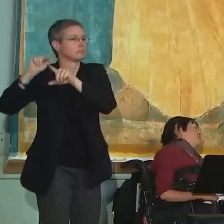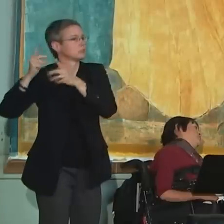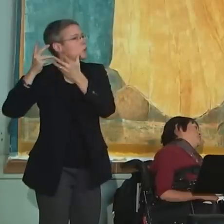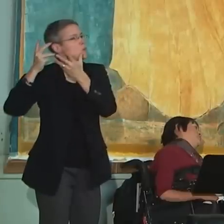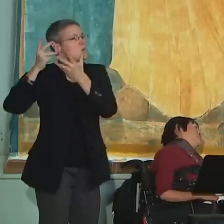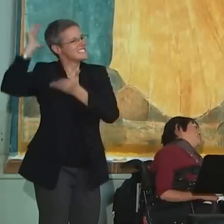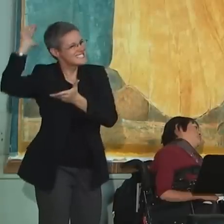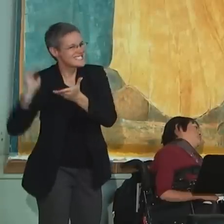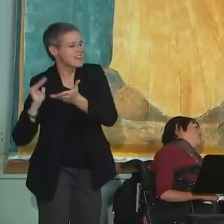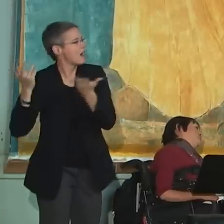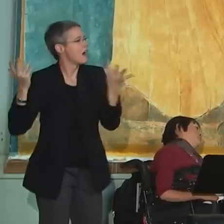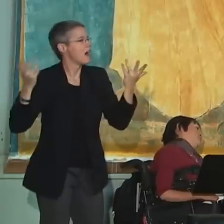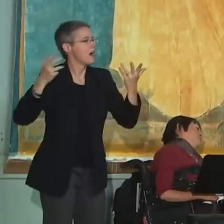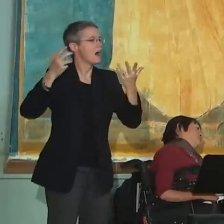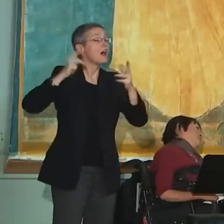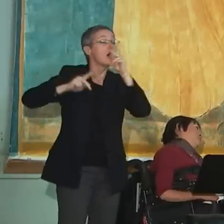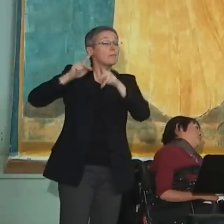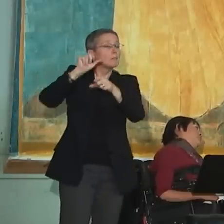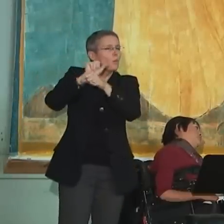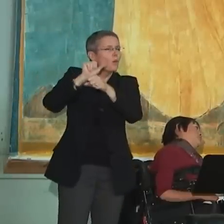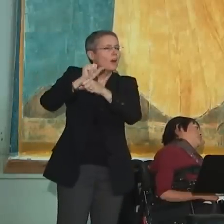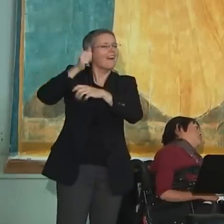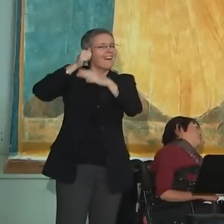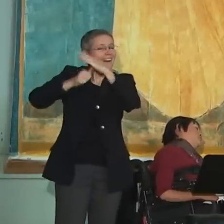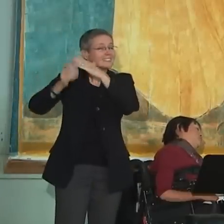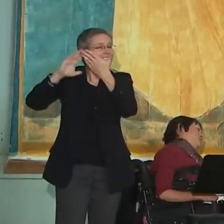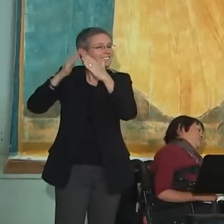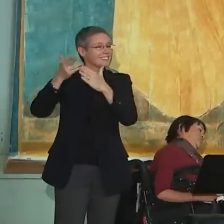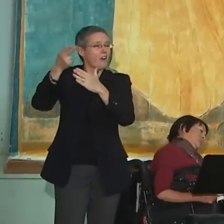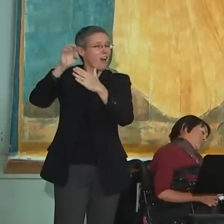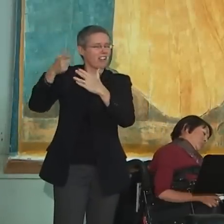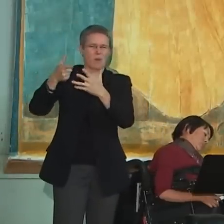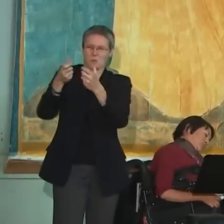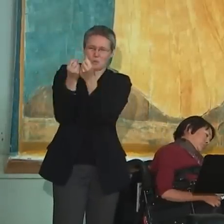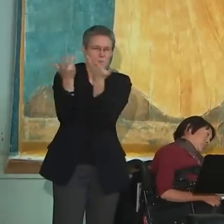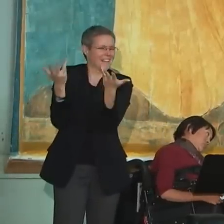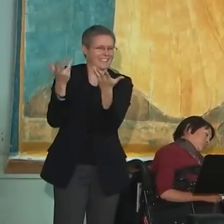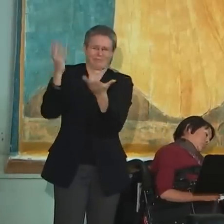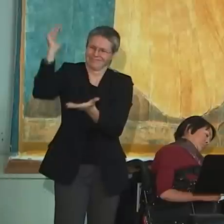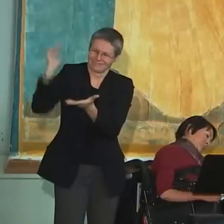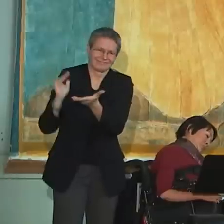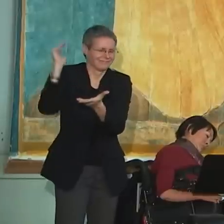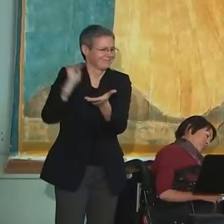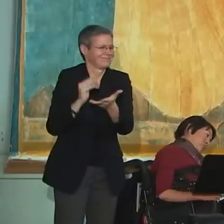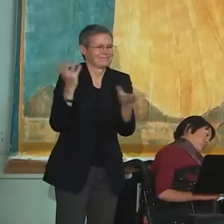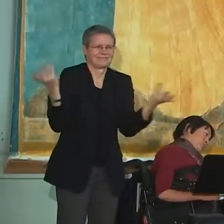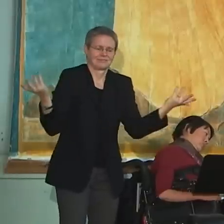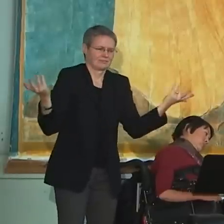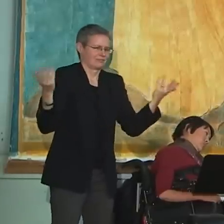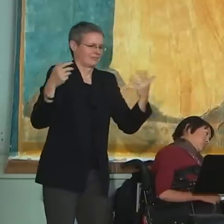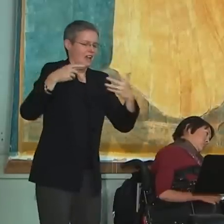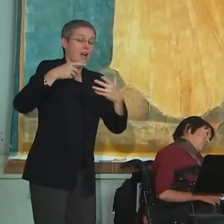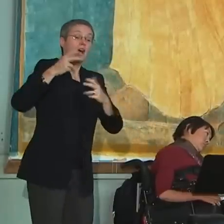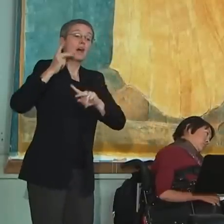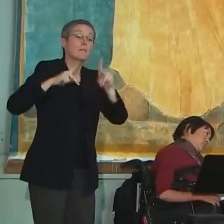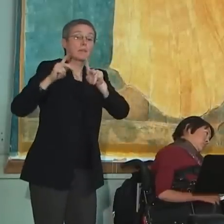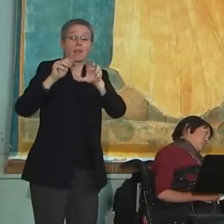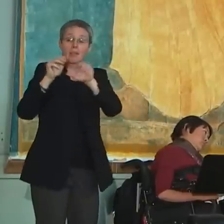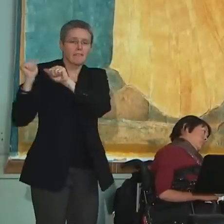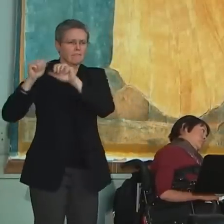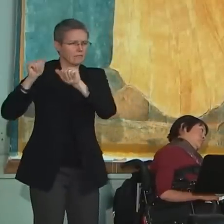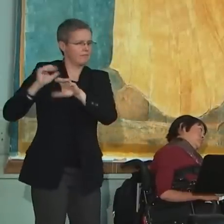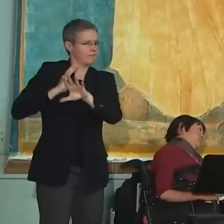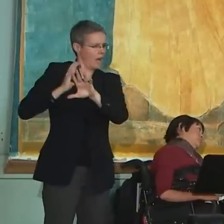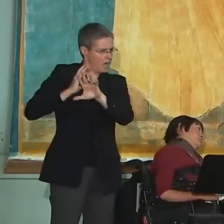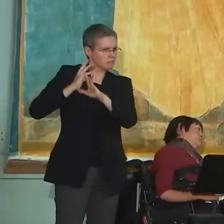that is costing us a lot. The front lines are recurred by the management. There's a lot of savings there. There's a 6% attrition, um, rate at